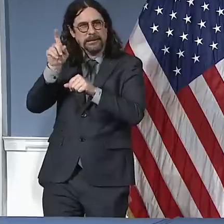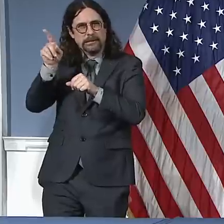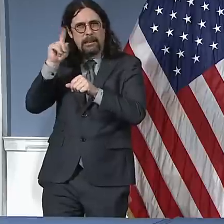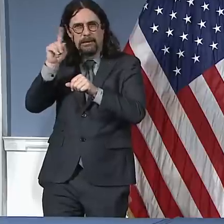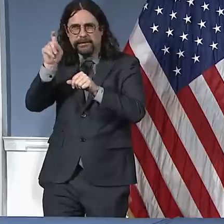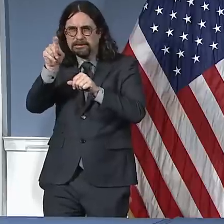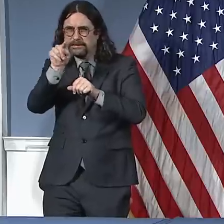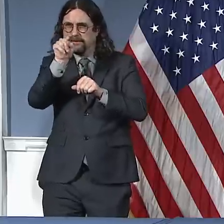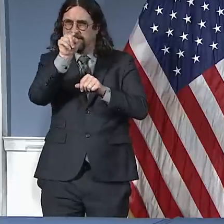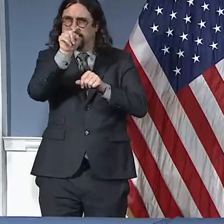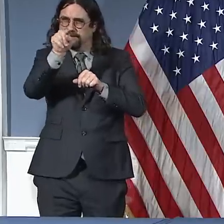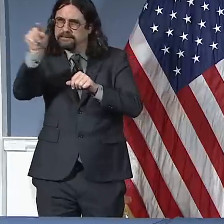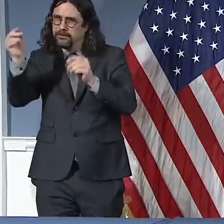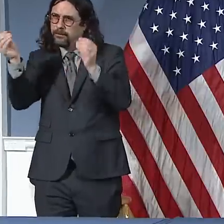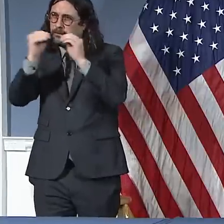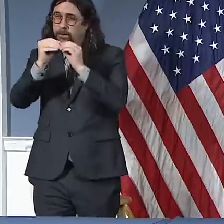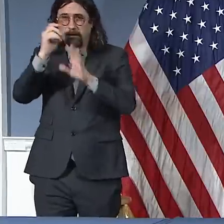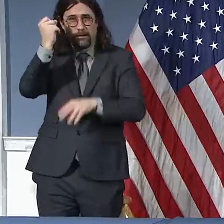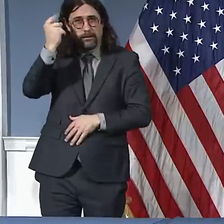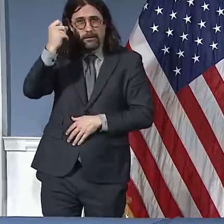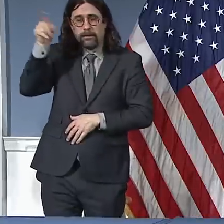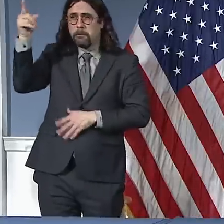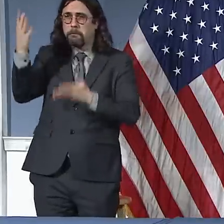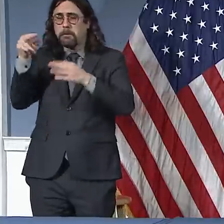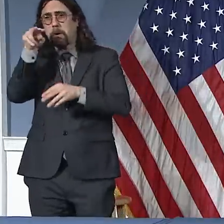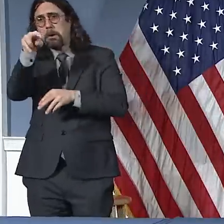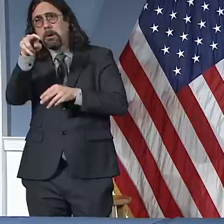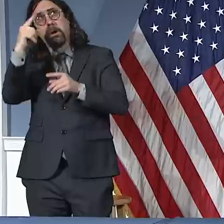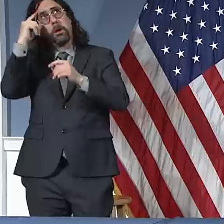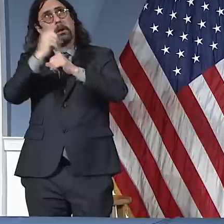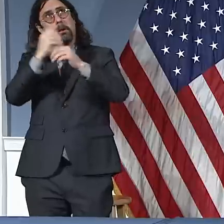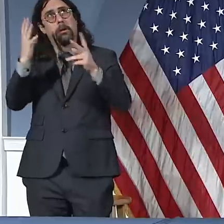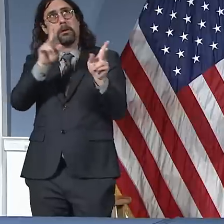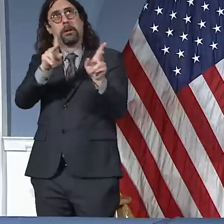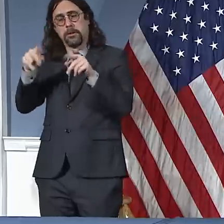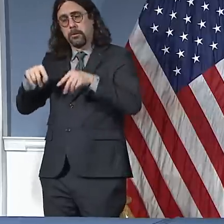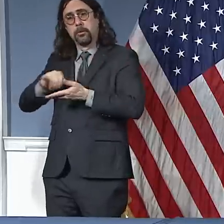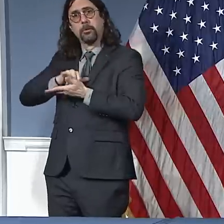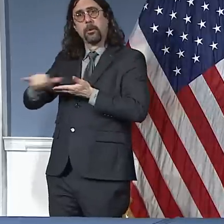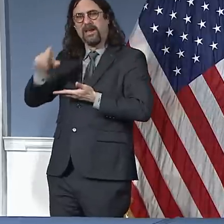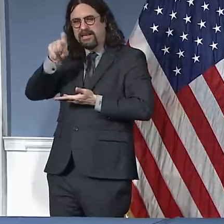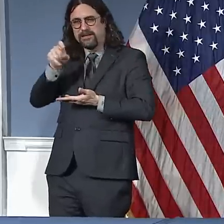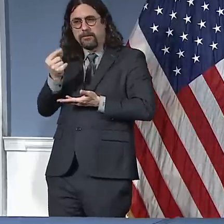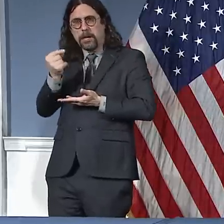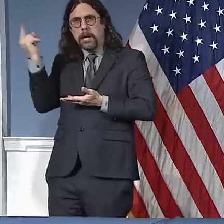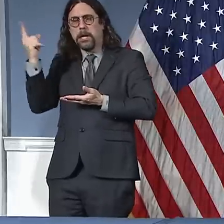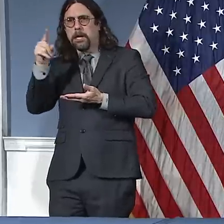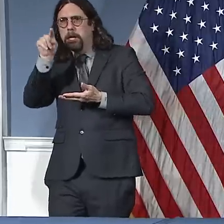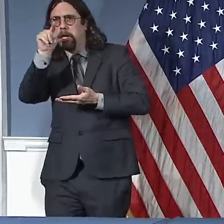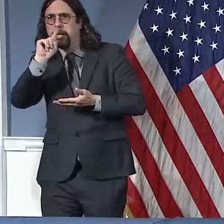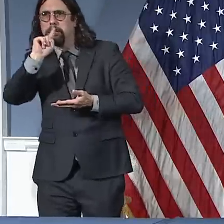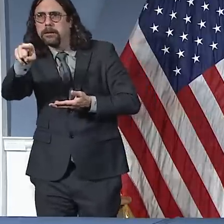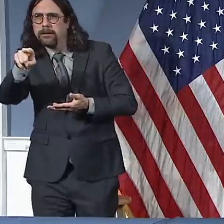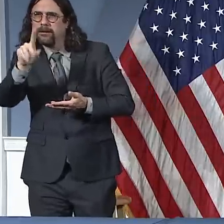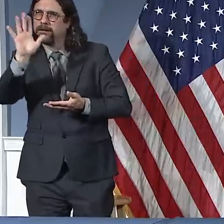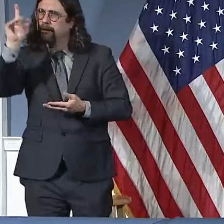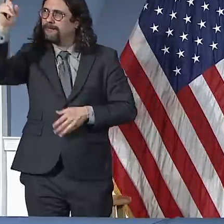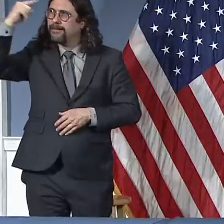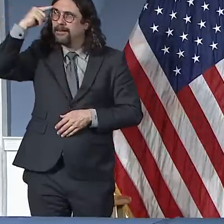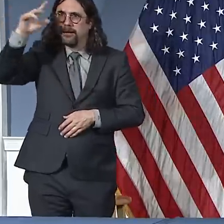So I am pleased to see progress, but we have a long way to go, and the Defense Production Act needs to be used to the maximum.